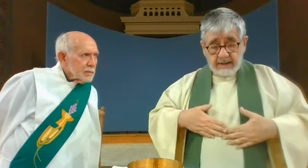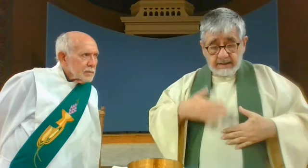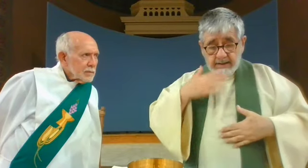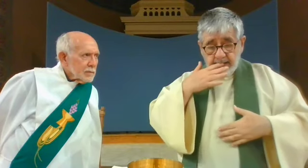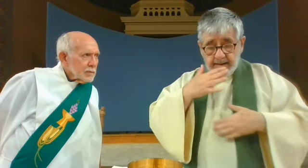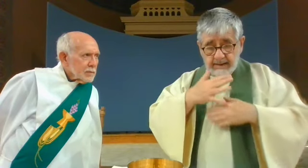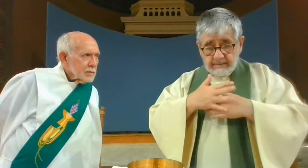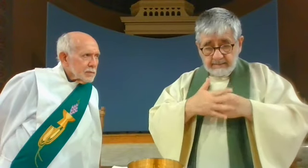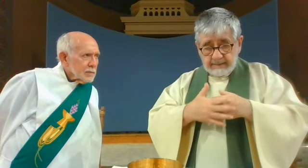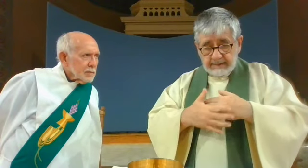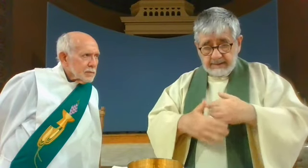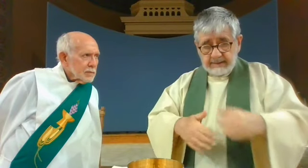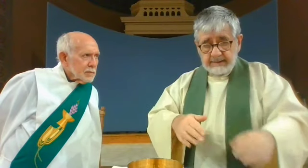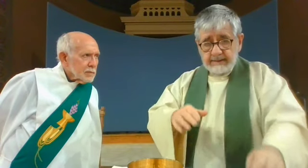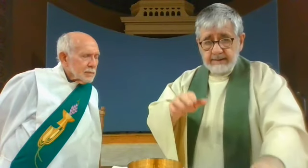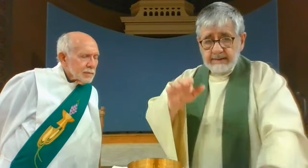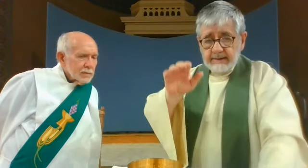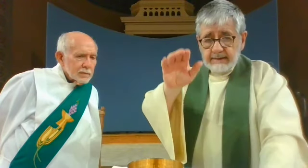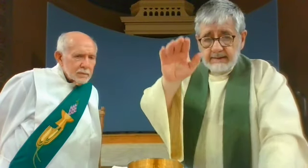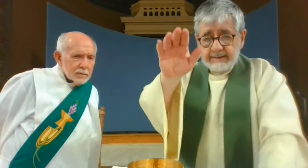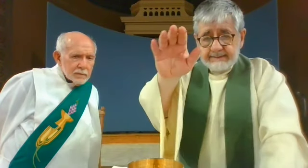the body and blood of our Lord, Jesus Christ.